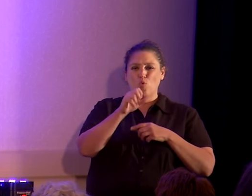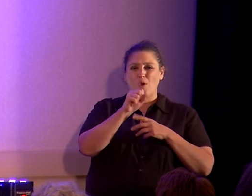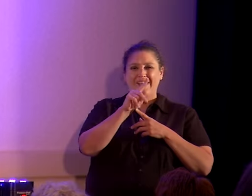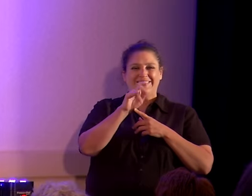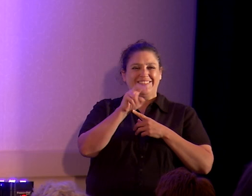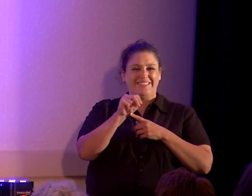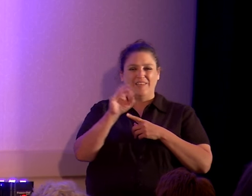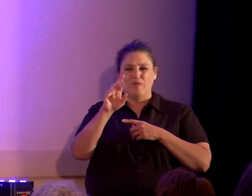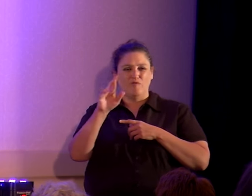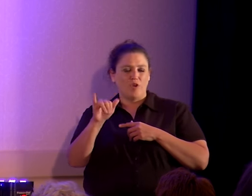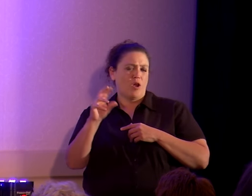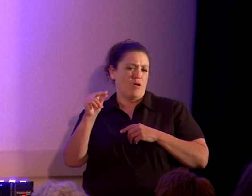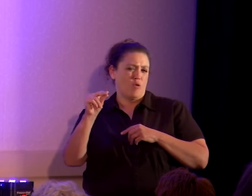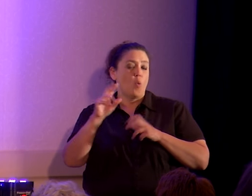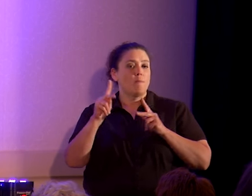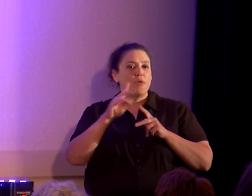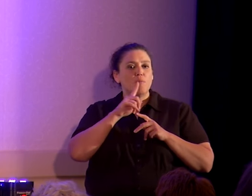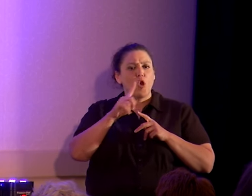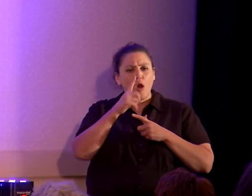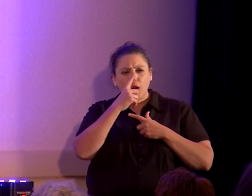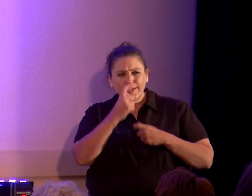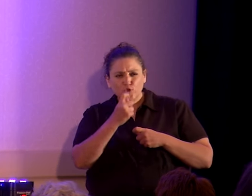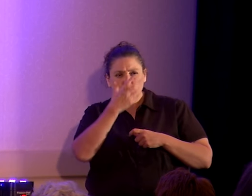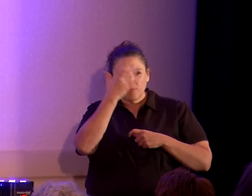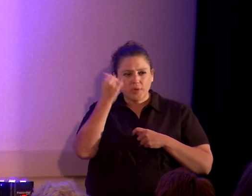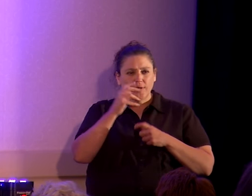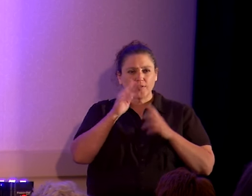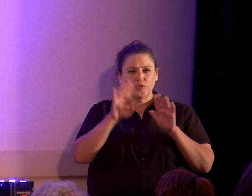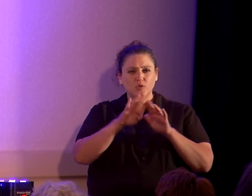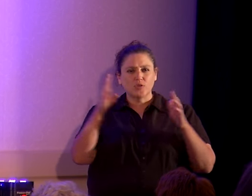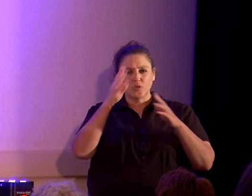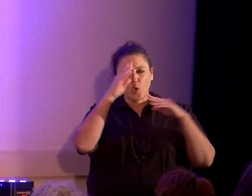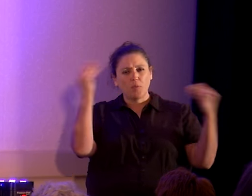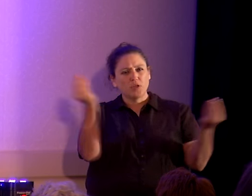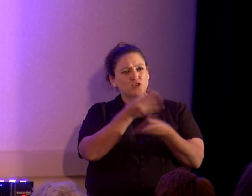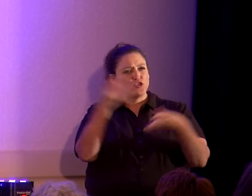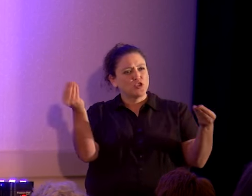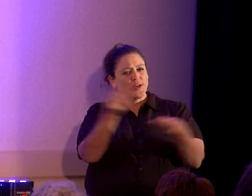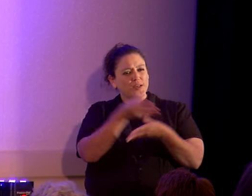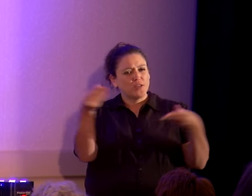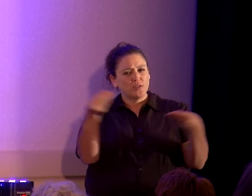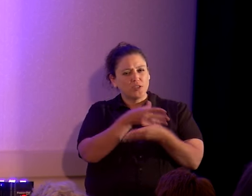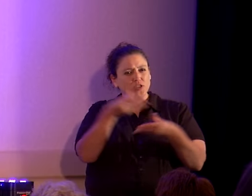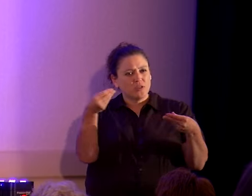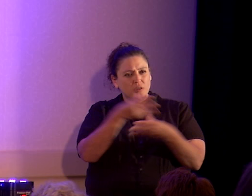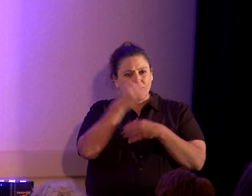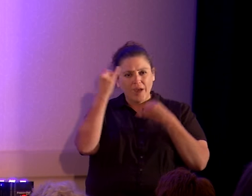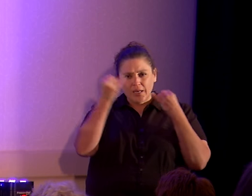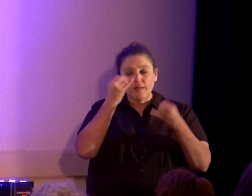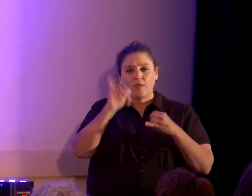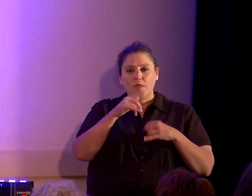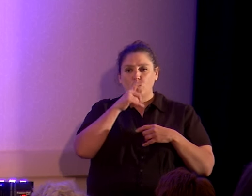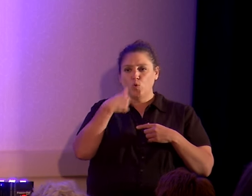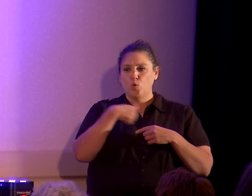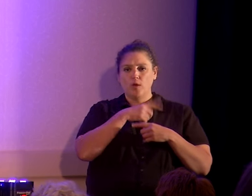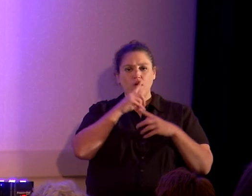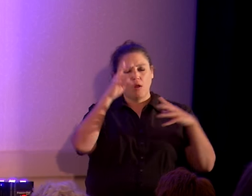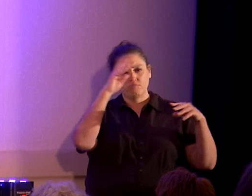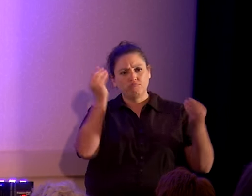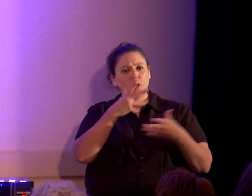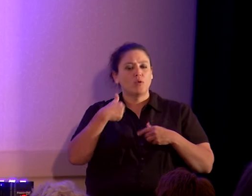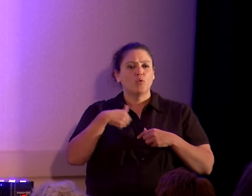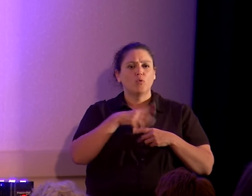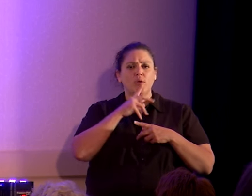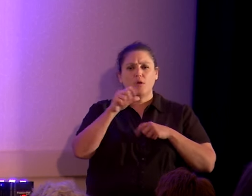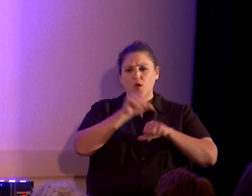People are interested in this because there's this open exchange of ideas, and that's who we are. We are social